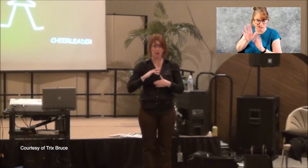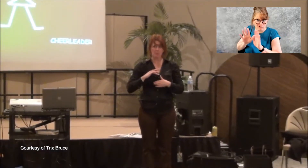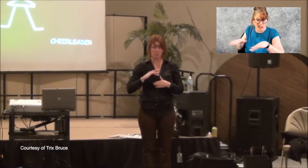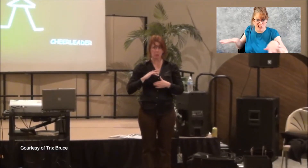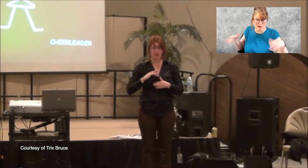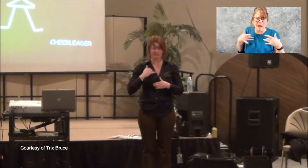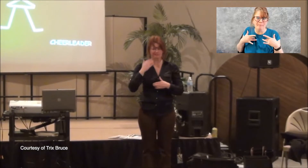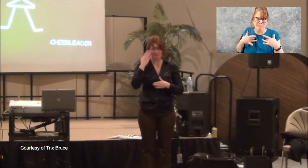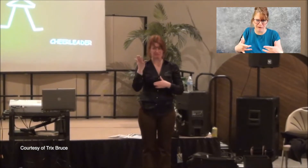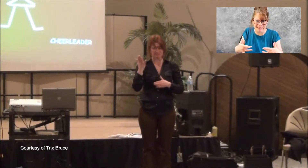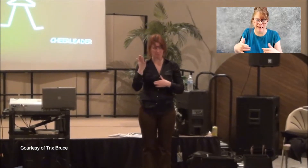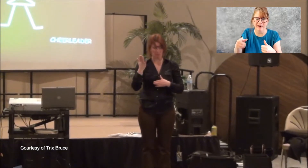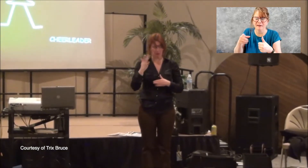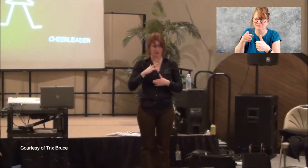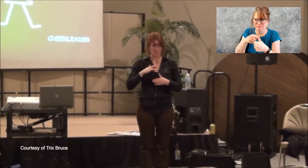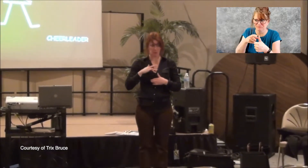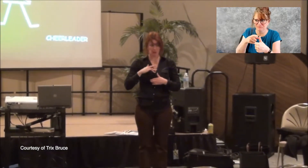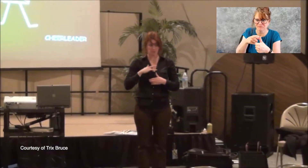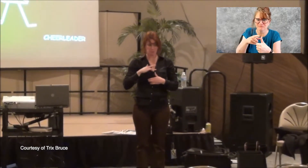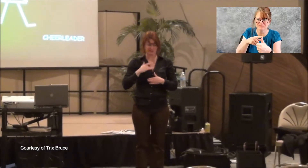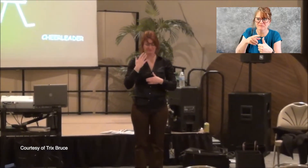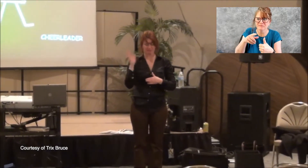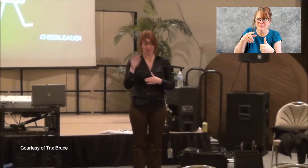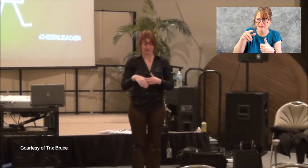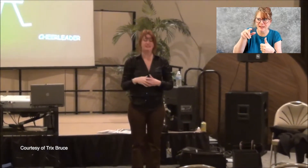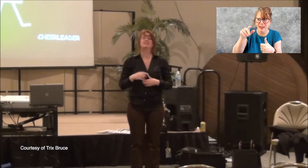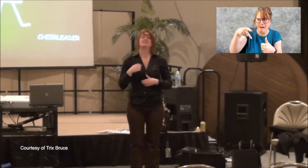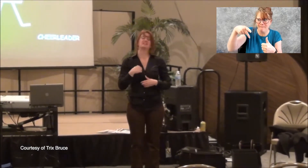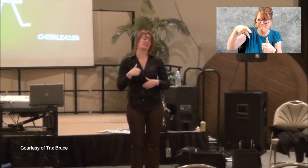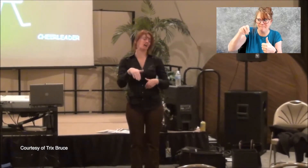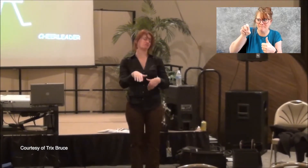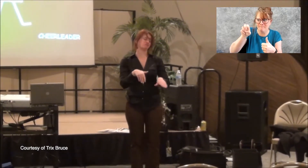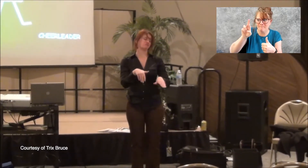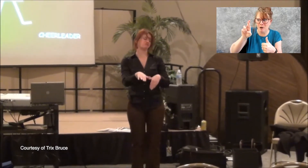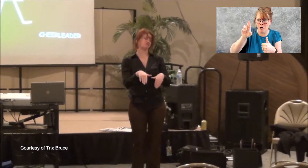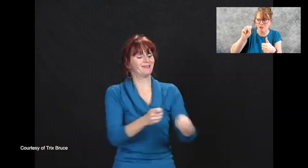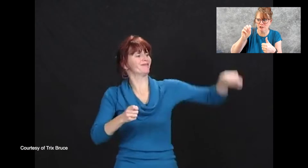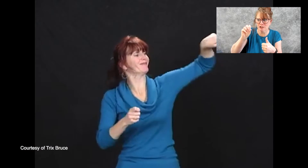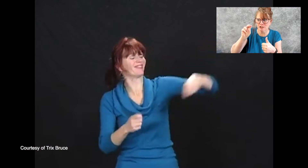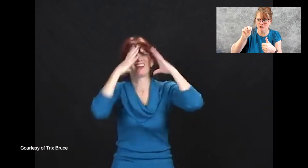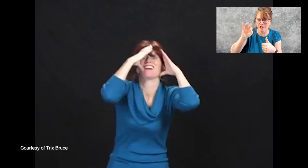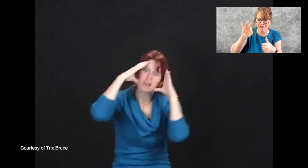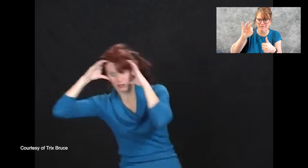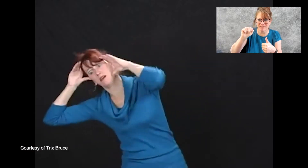Deaf children, I tend to do more of personification,